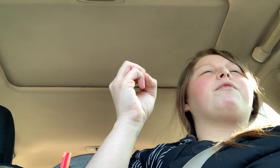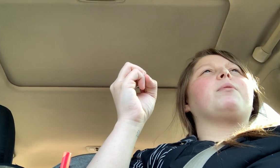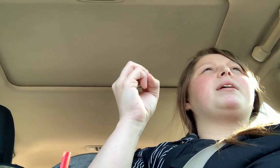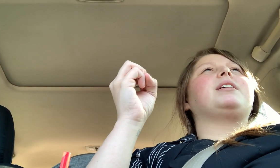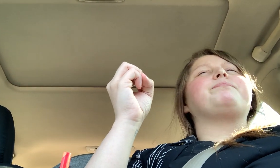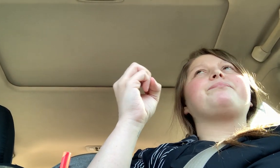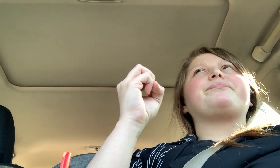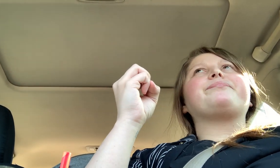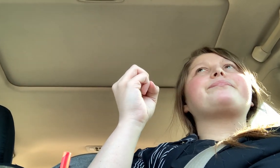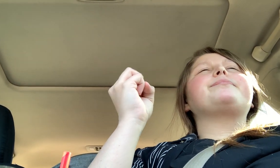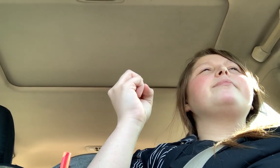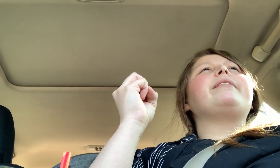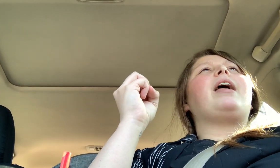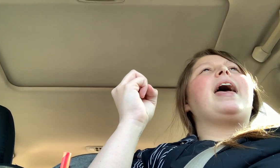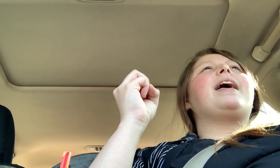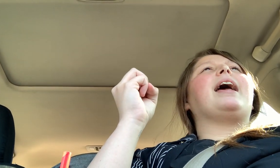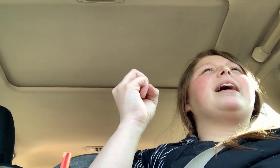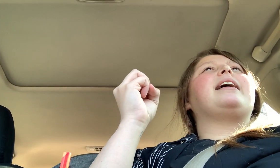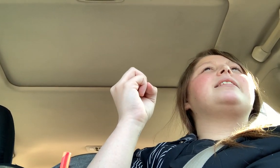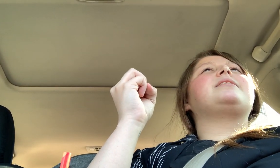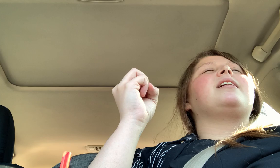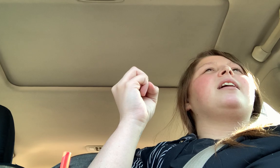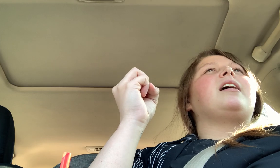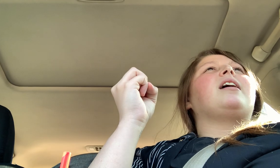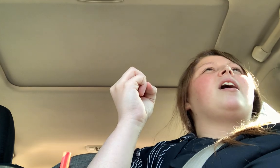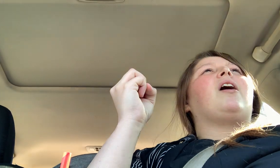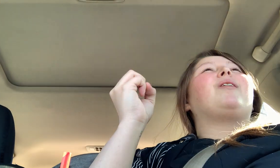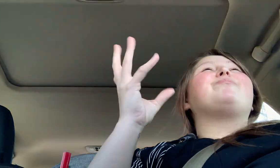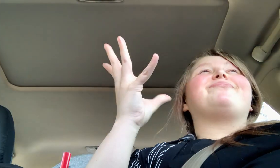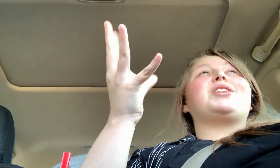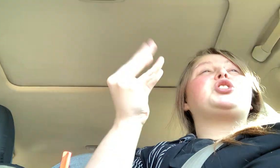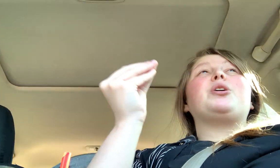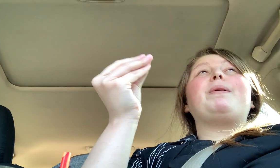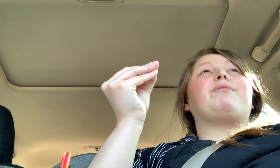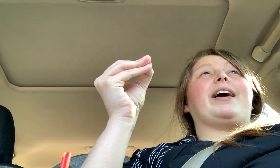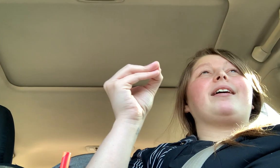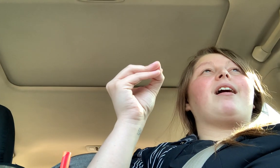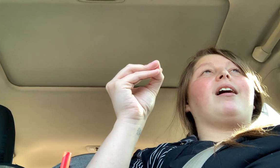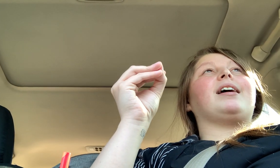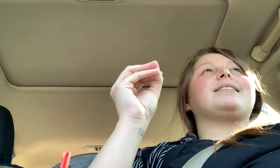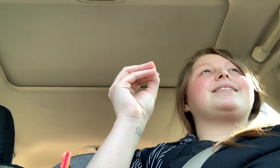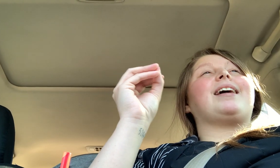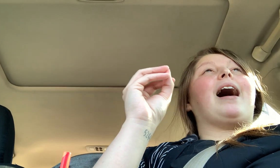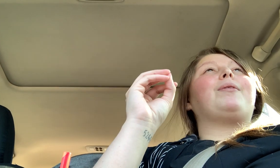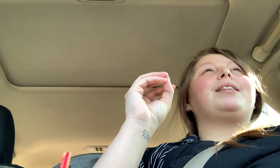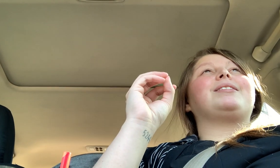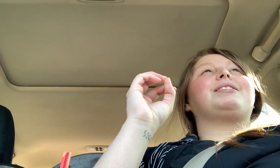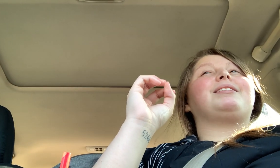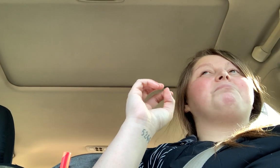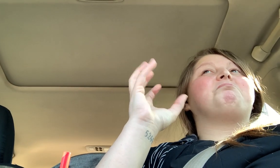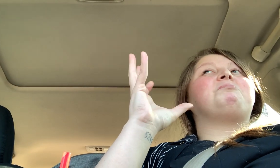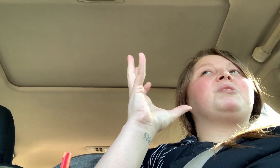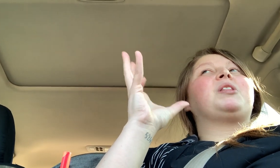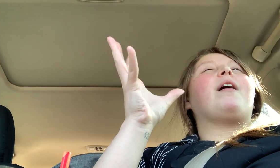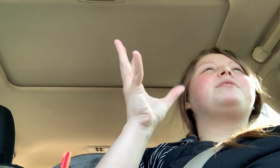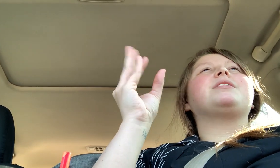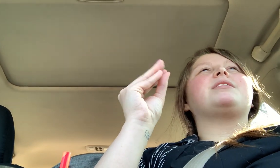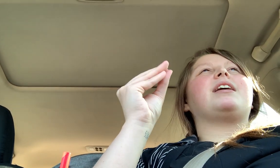for me. And to be very honest, I would love to see